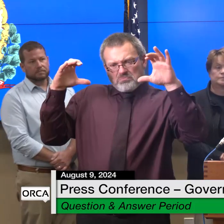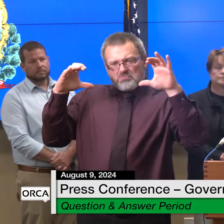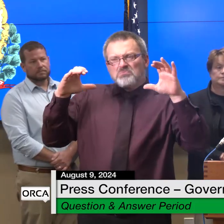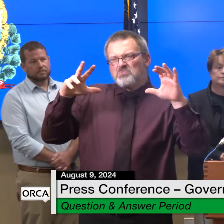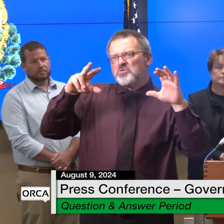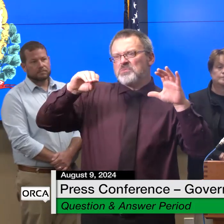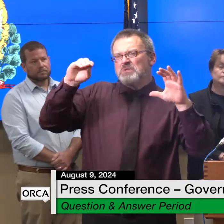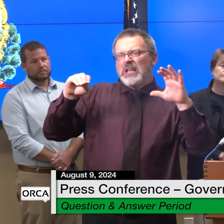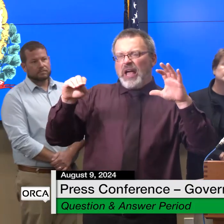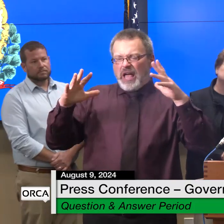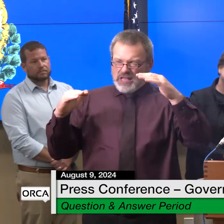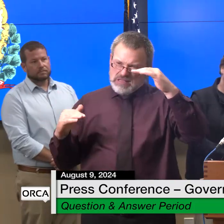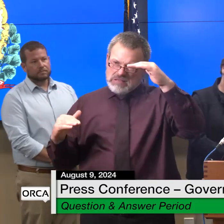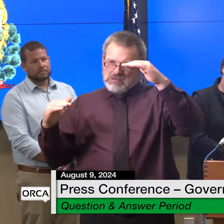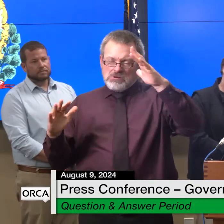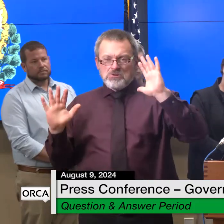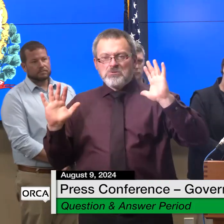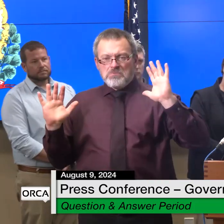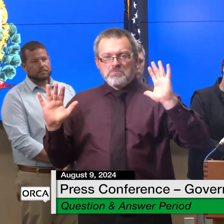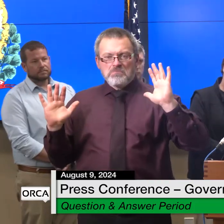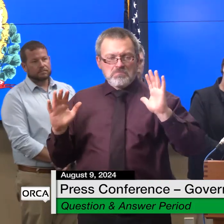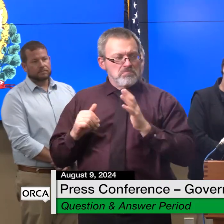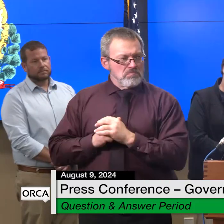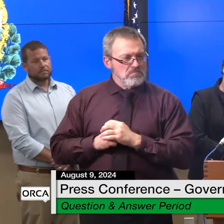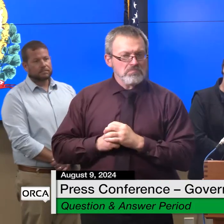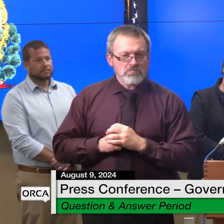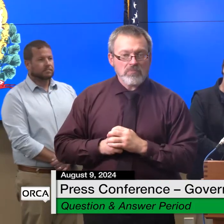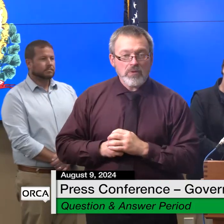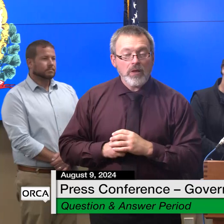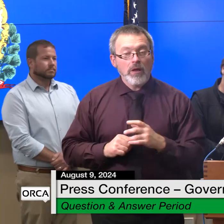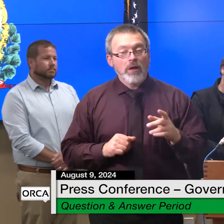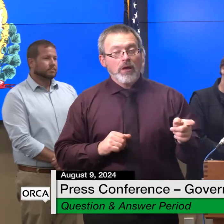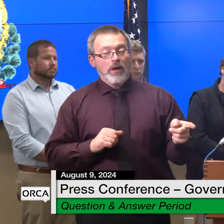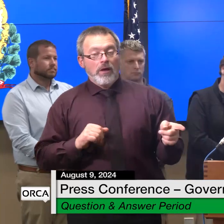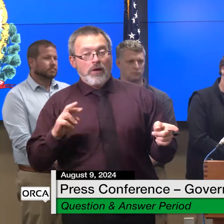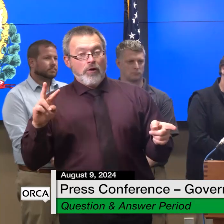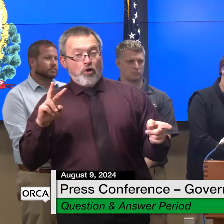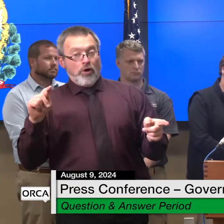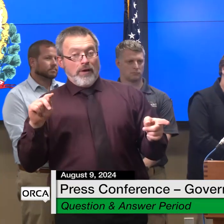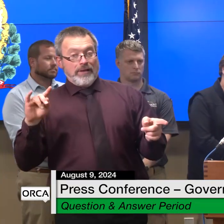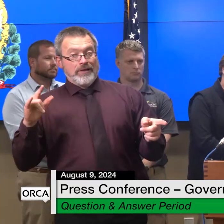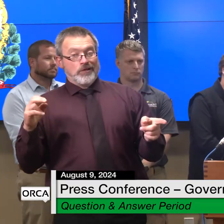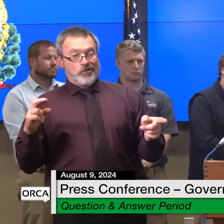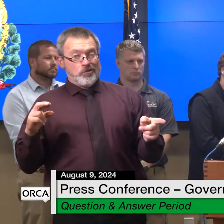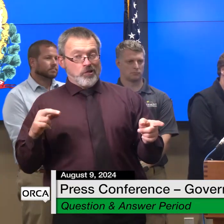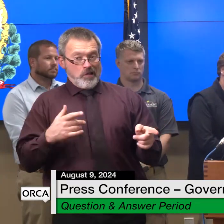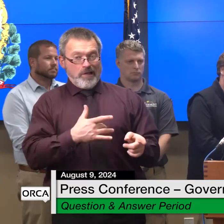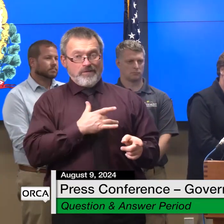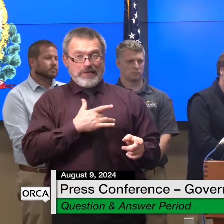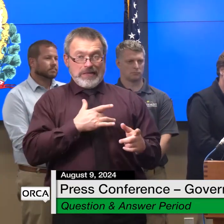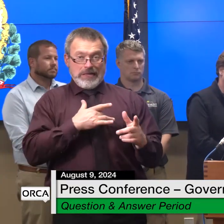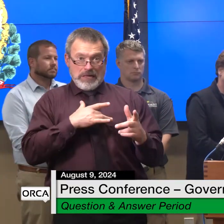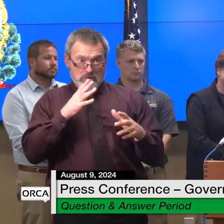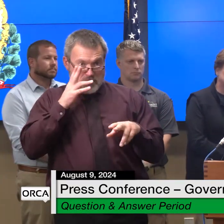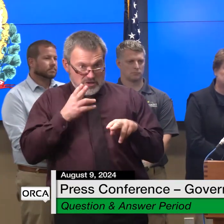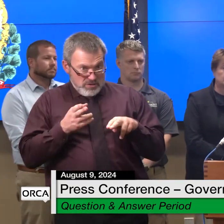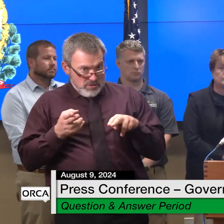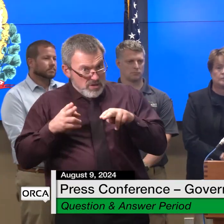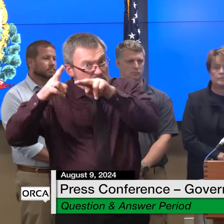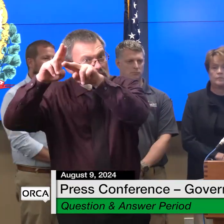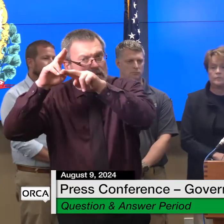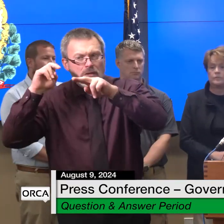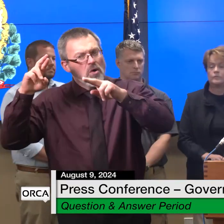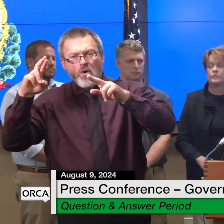ago and is is there any flexibility like do you foresee that number maybe going up before the